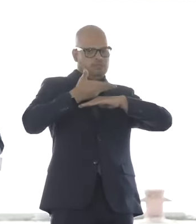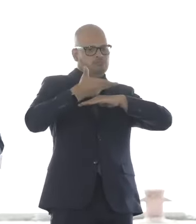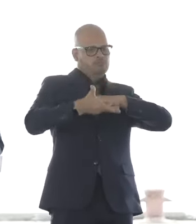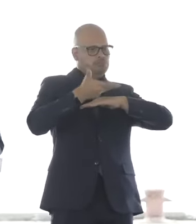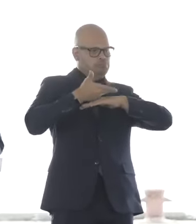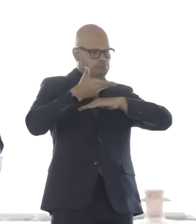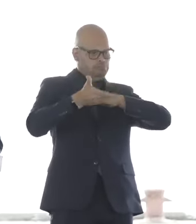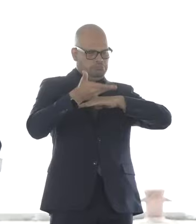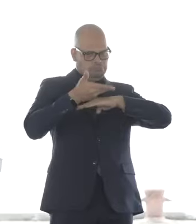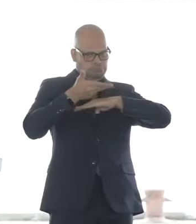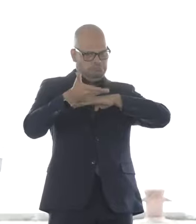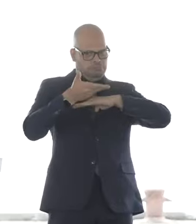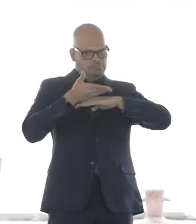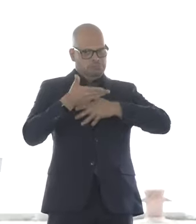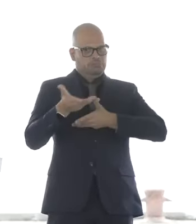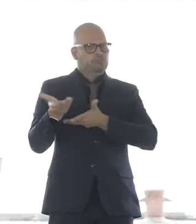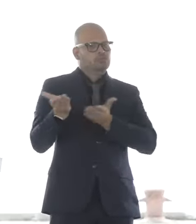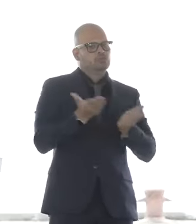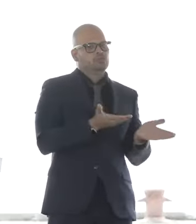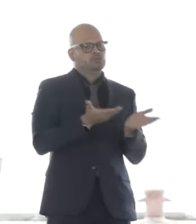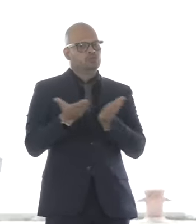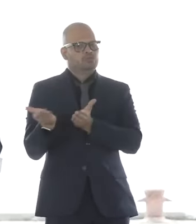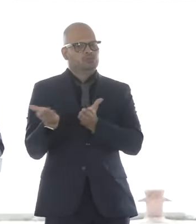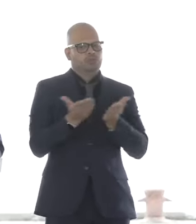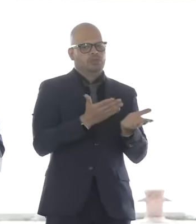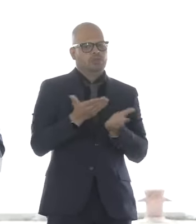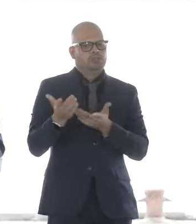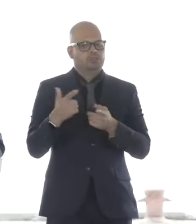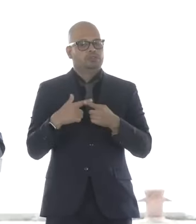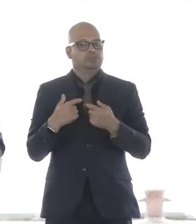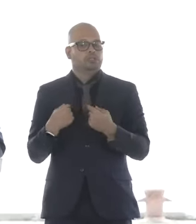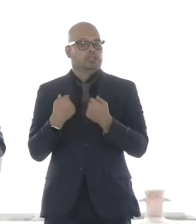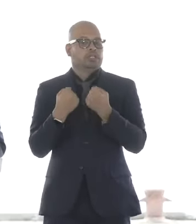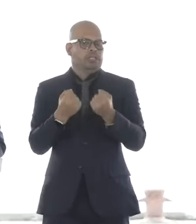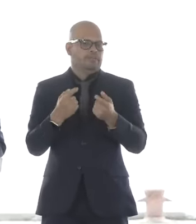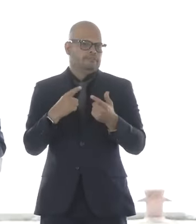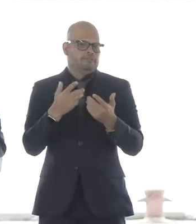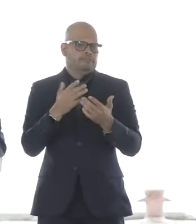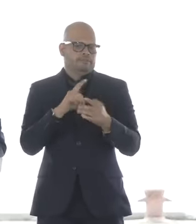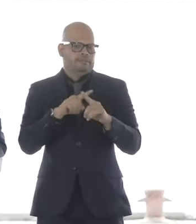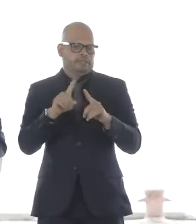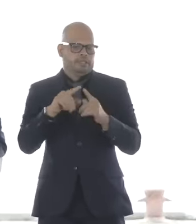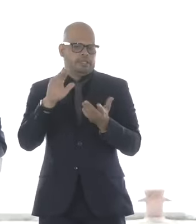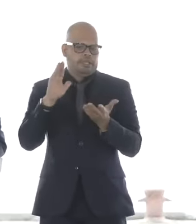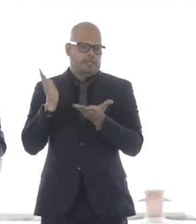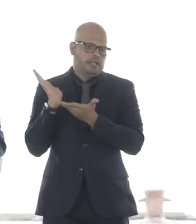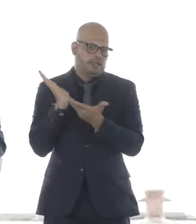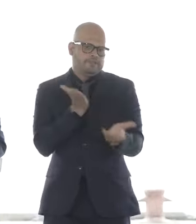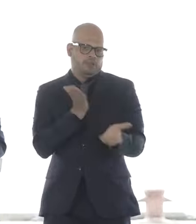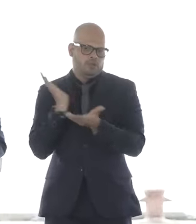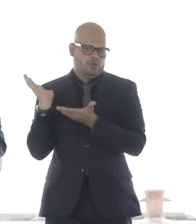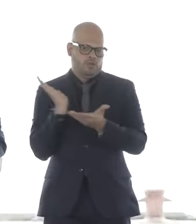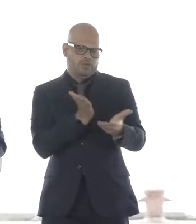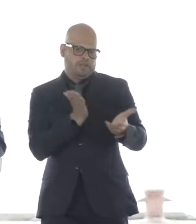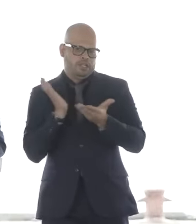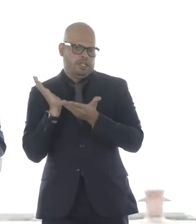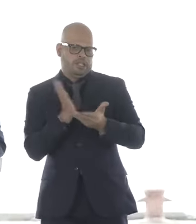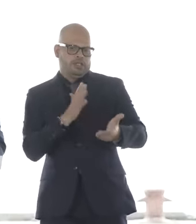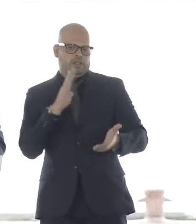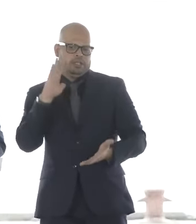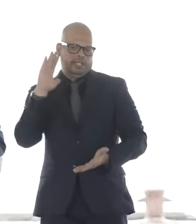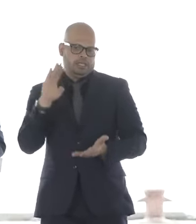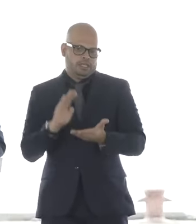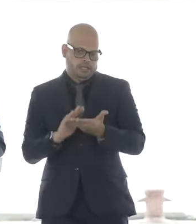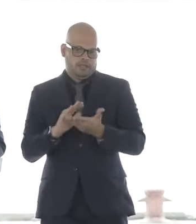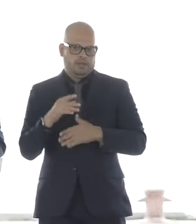supply chain resiliency, and reduce the climate impacts of port operations themselves. Our grant portfolio is